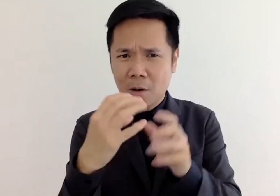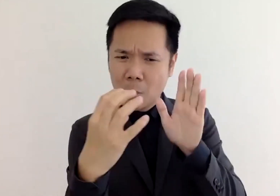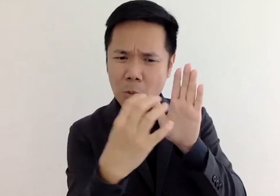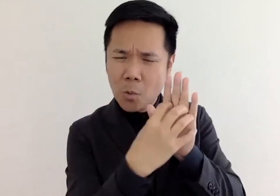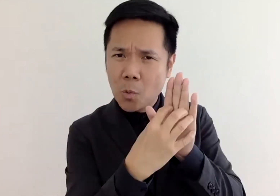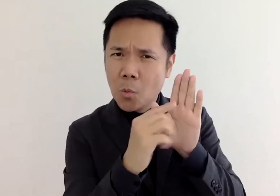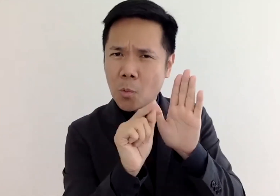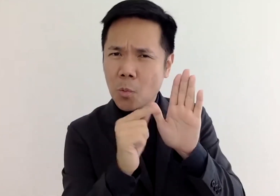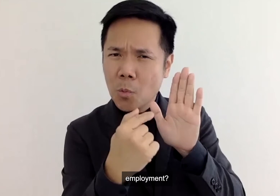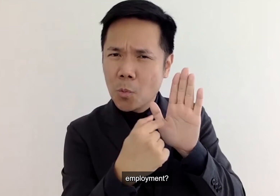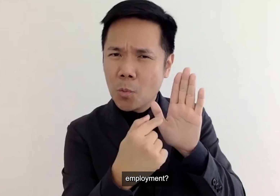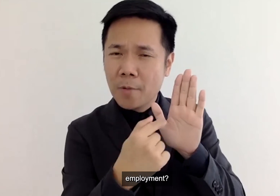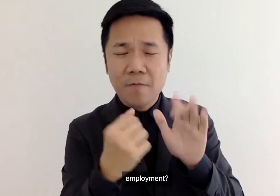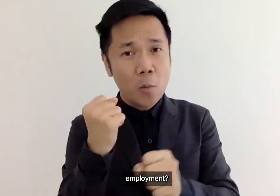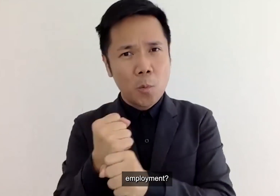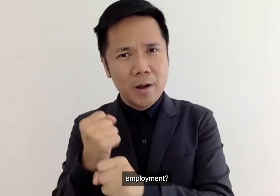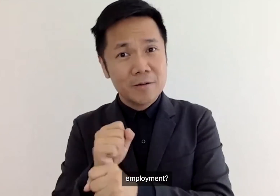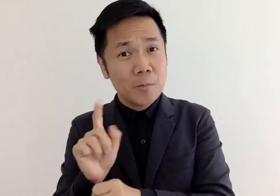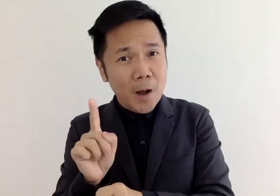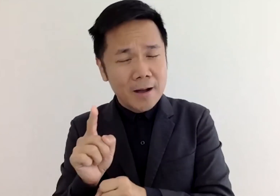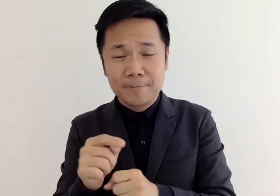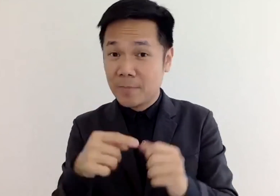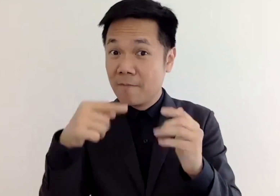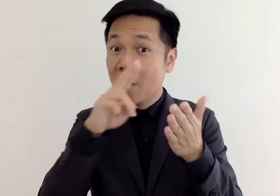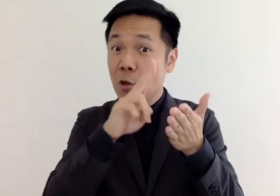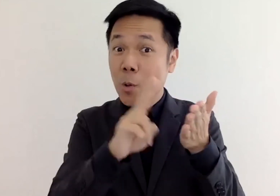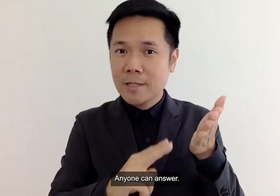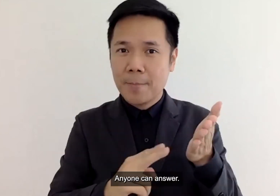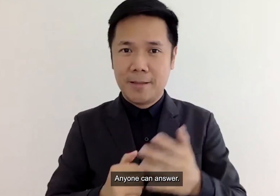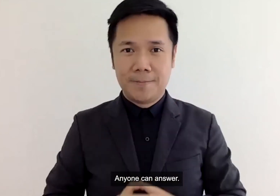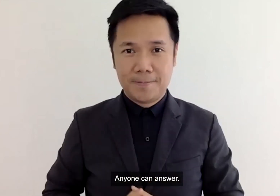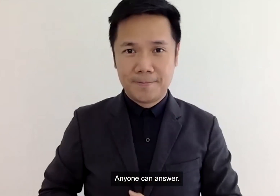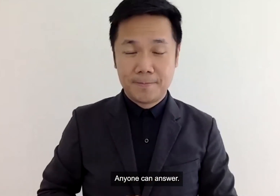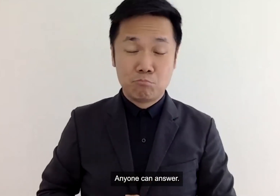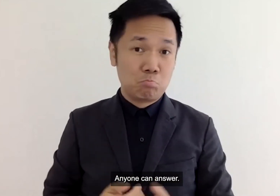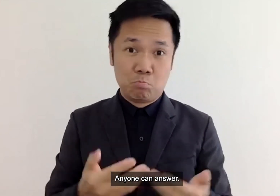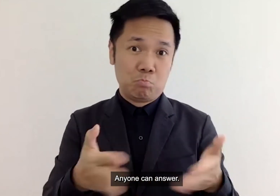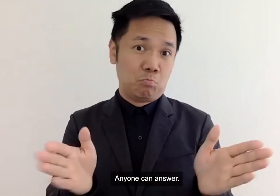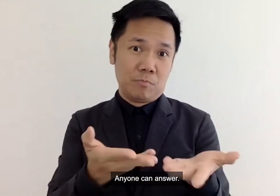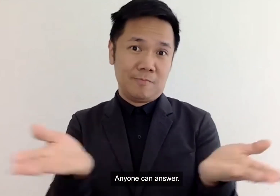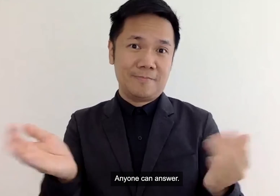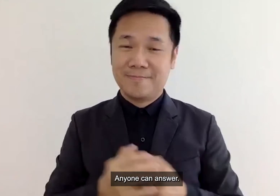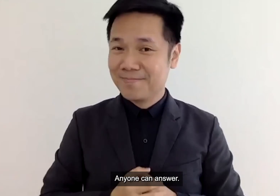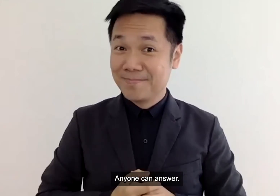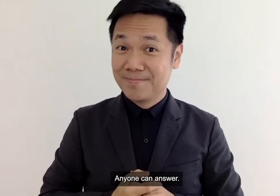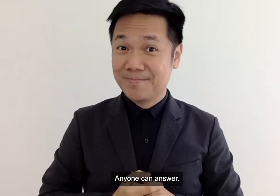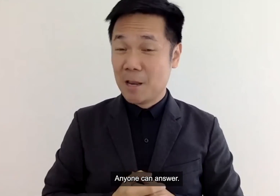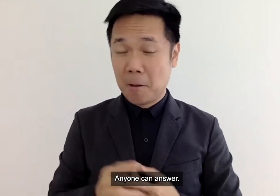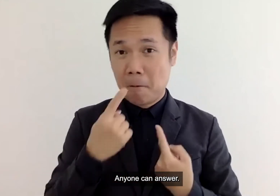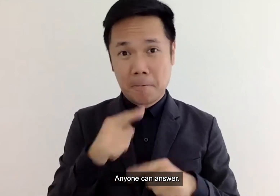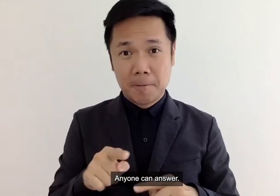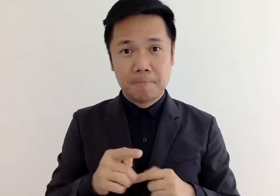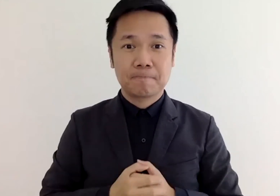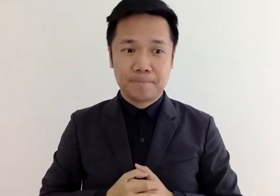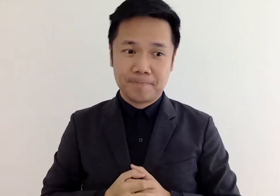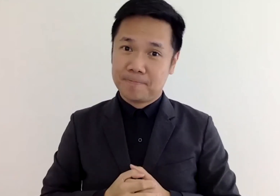with uh employment um anyone can anyone can reply